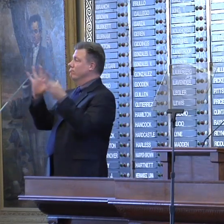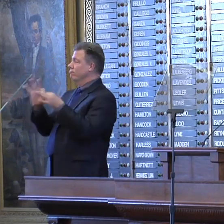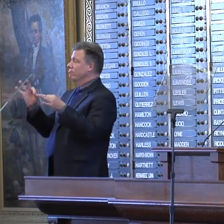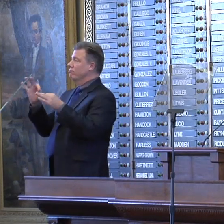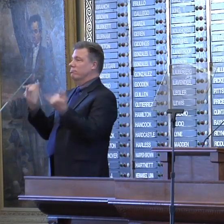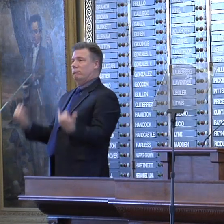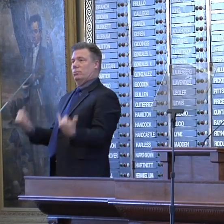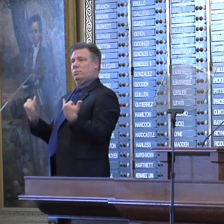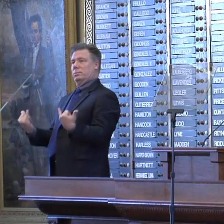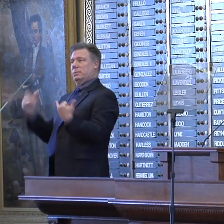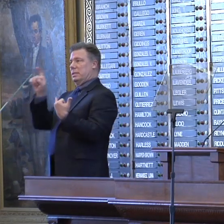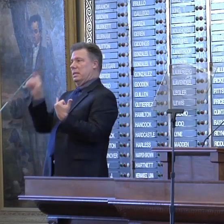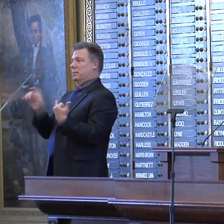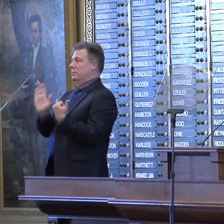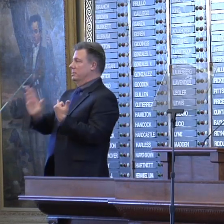our state.